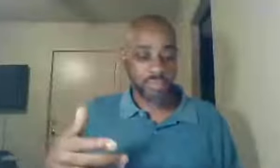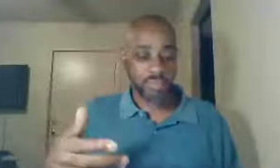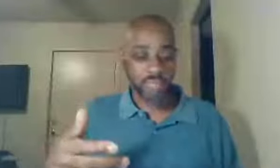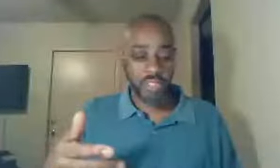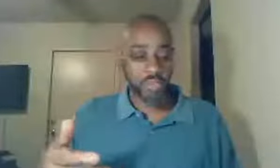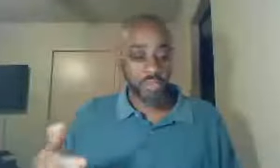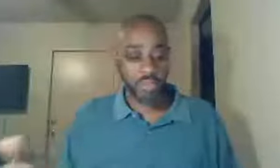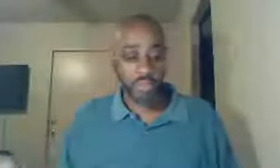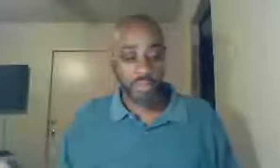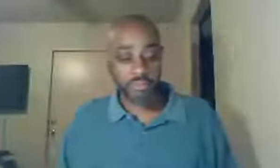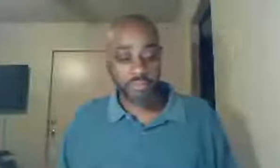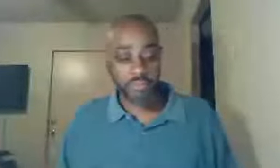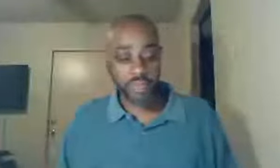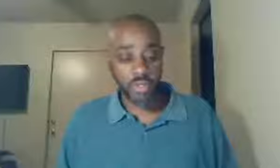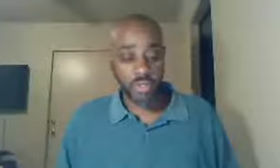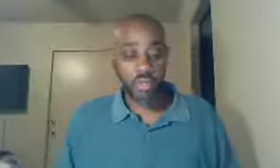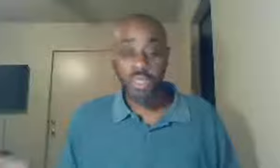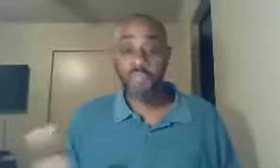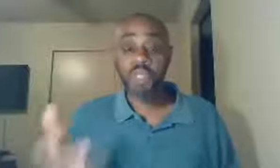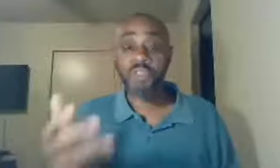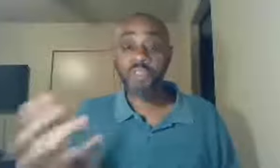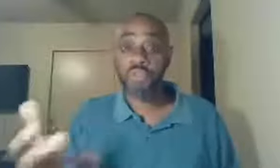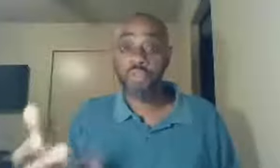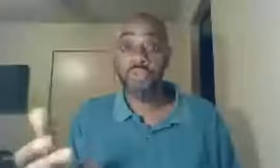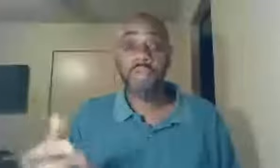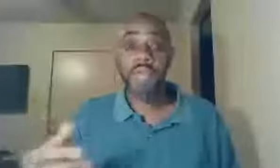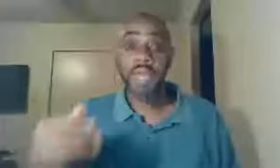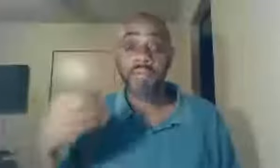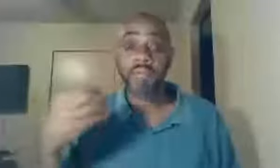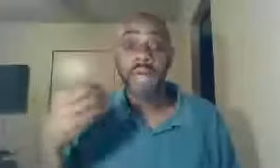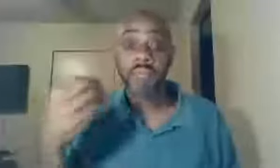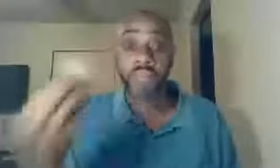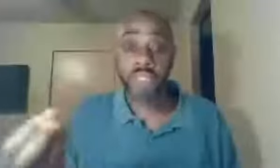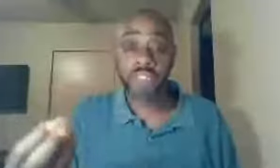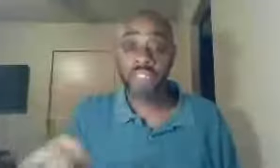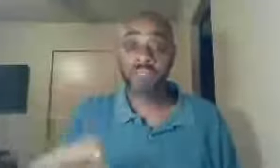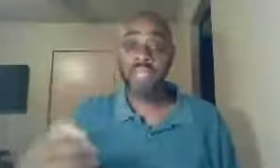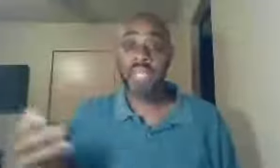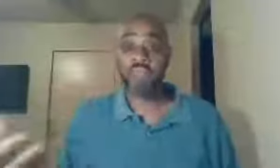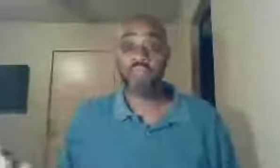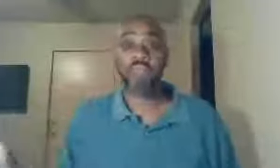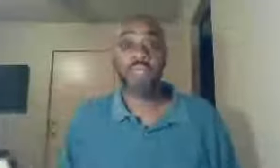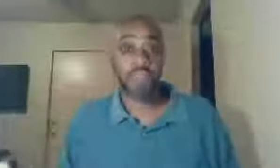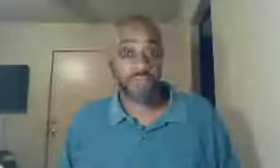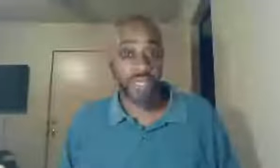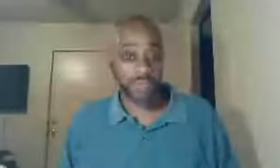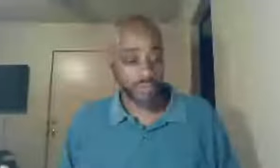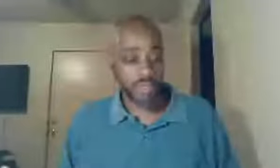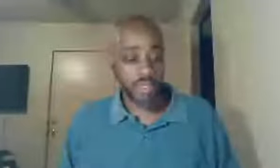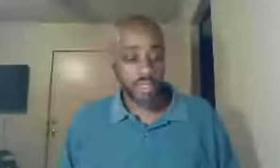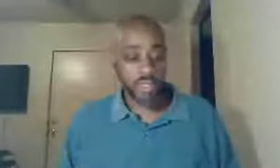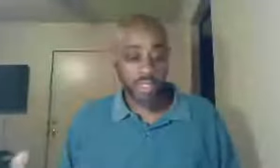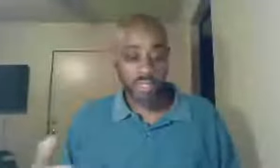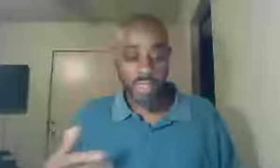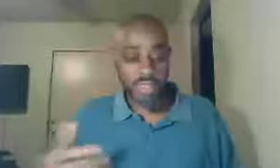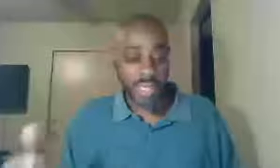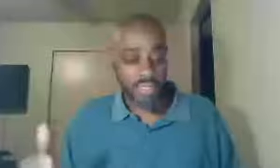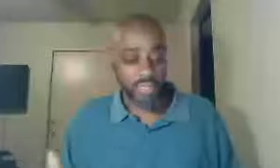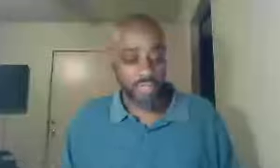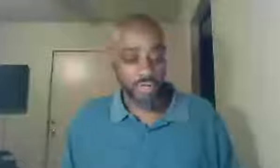that he's going to remember, who he preached to, and by preaching to them, they came to a place of faith, what is the likelihood that he's going